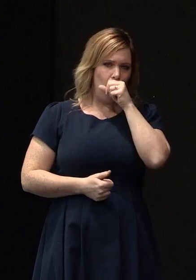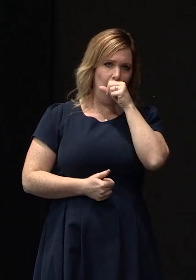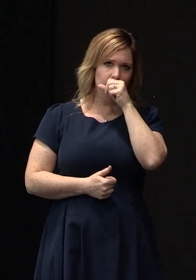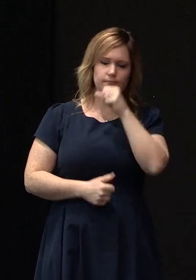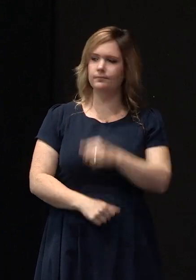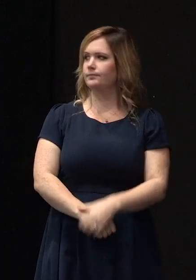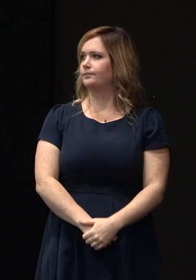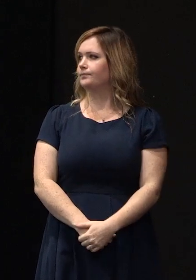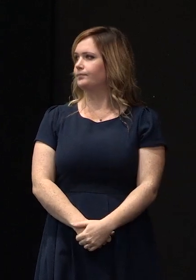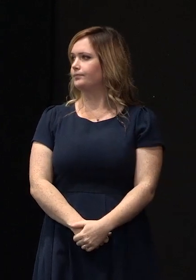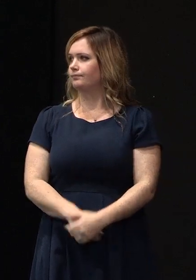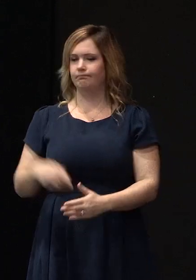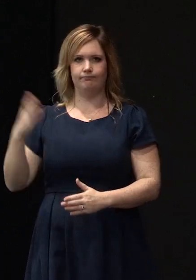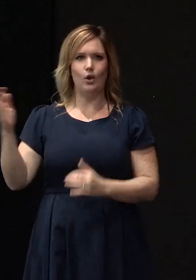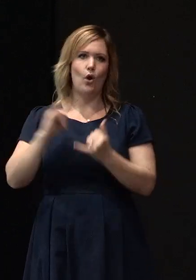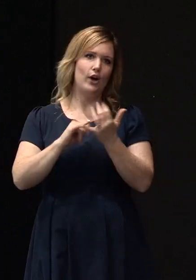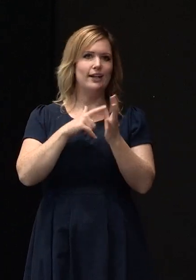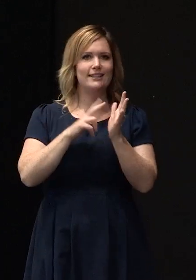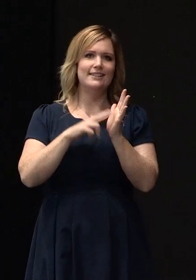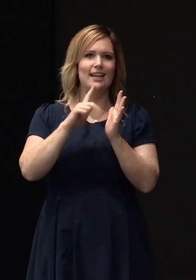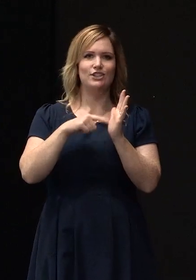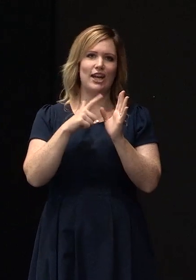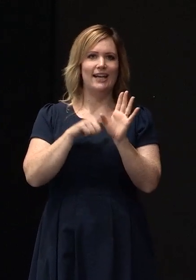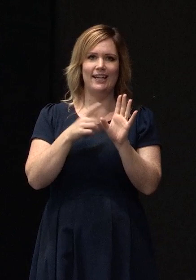hang on Sanjay has got something to say